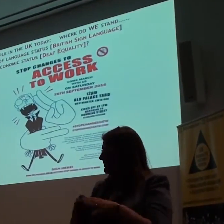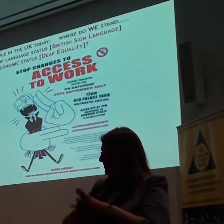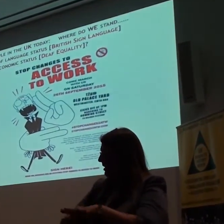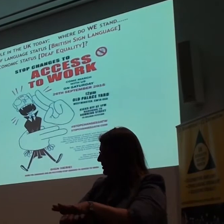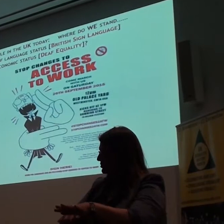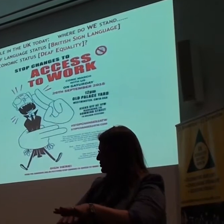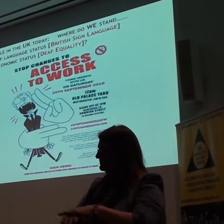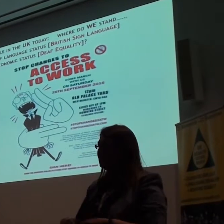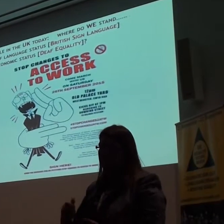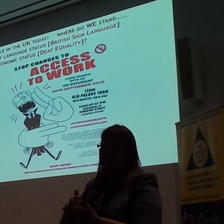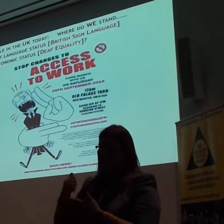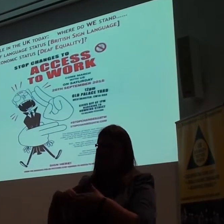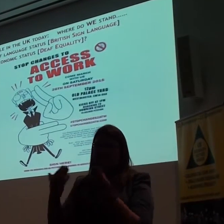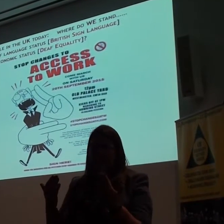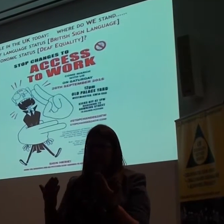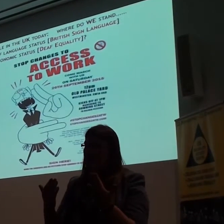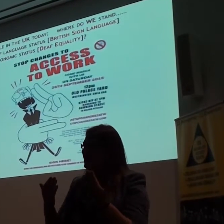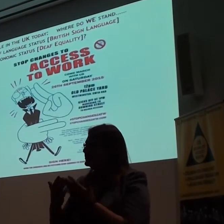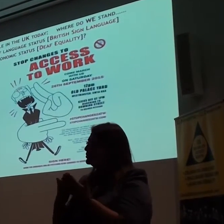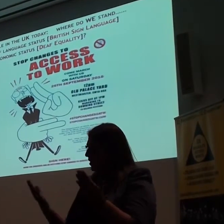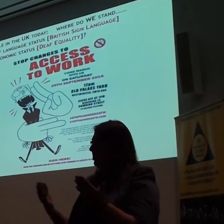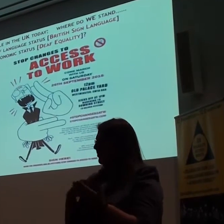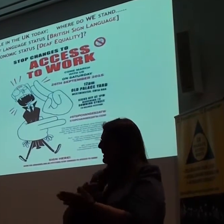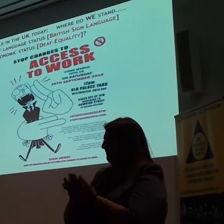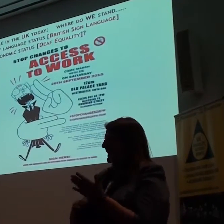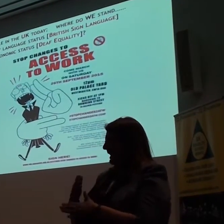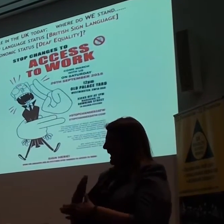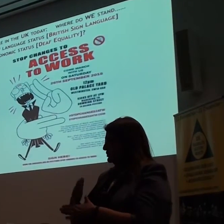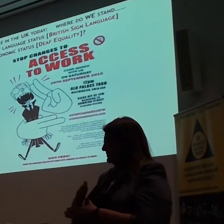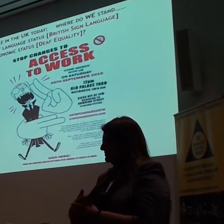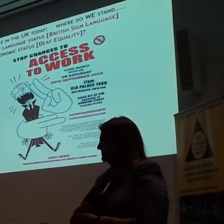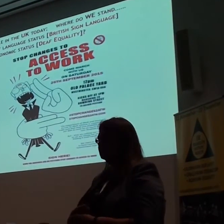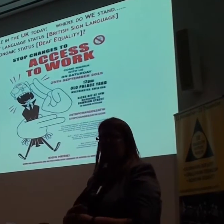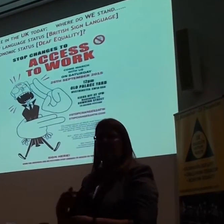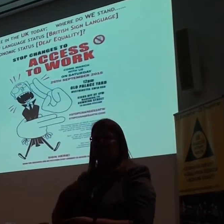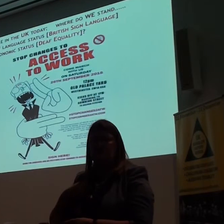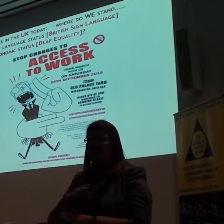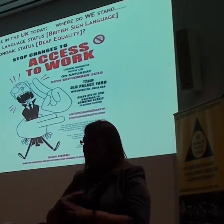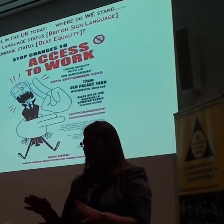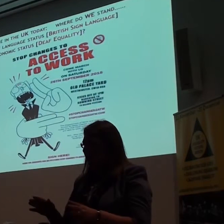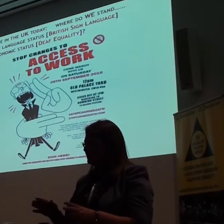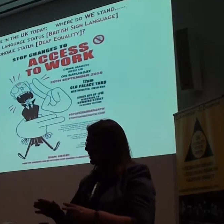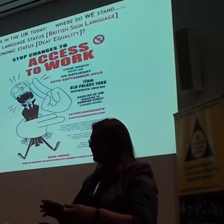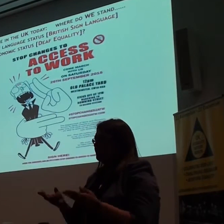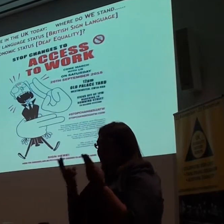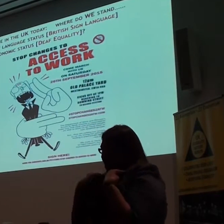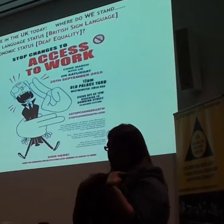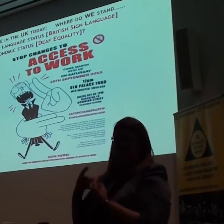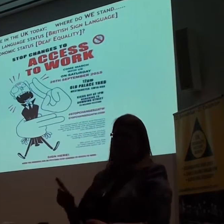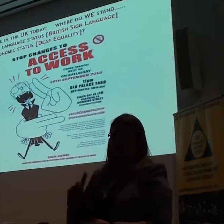hearing colleagues march. And it was a fantastic day. We took action. We We're